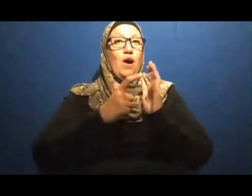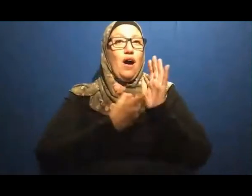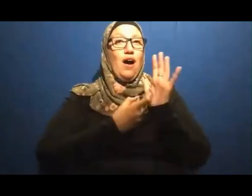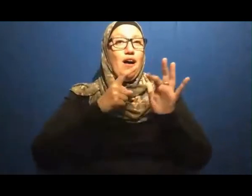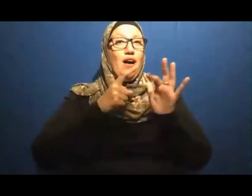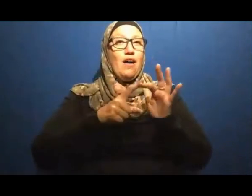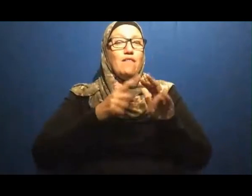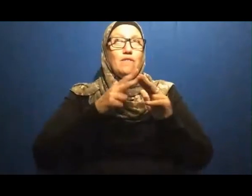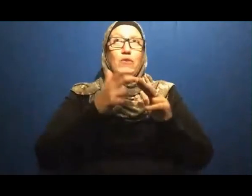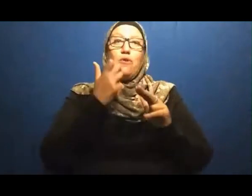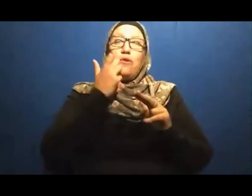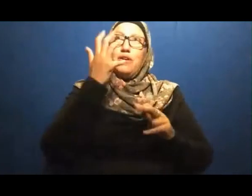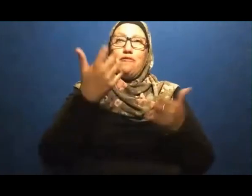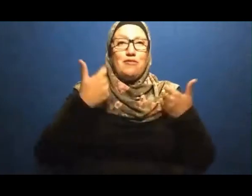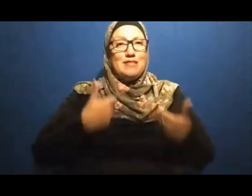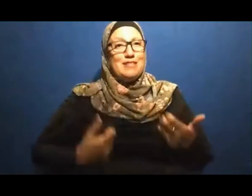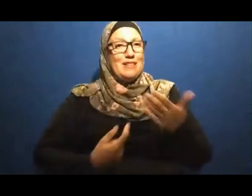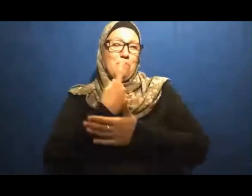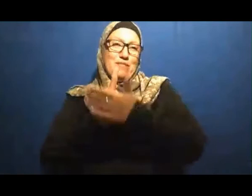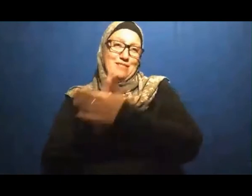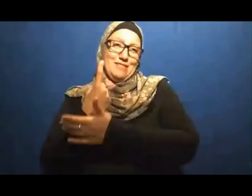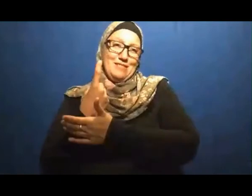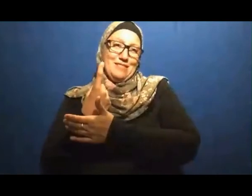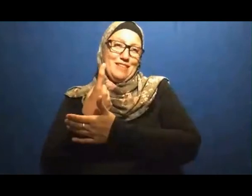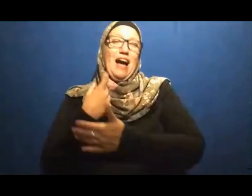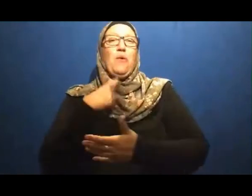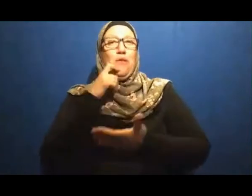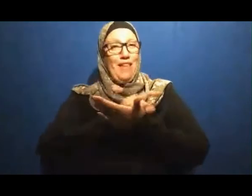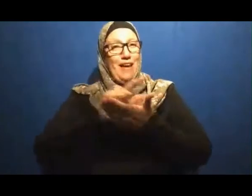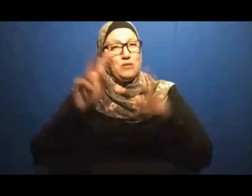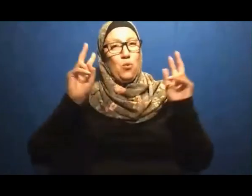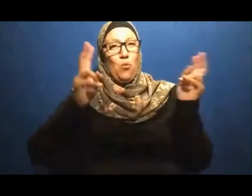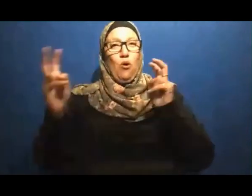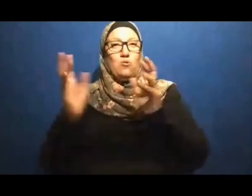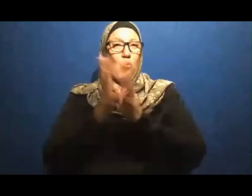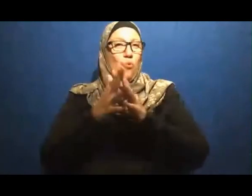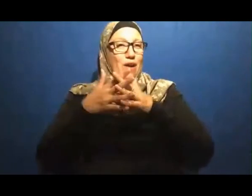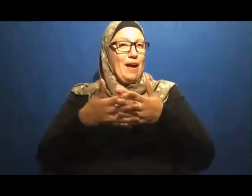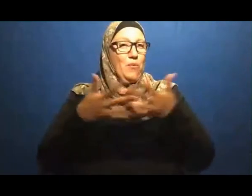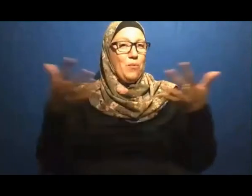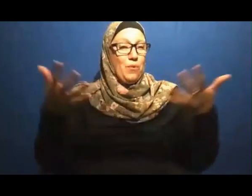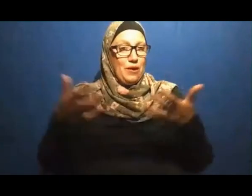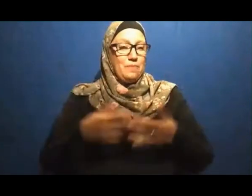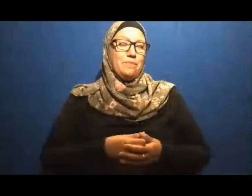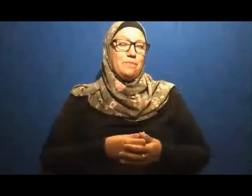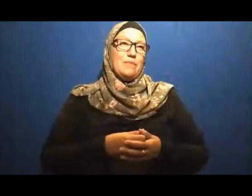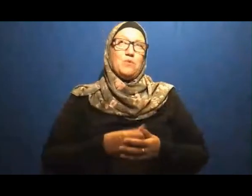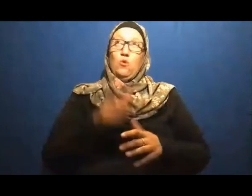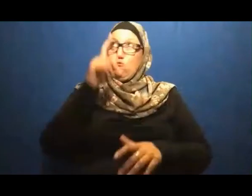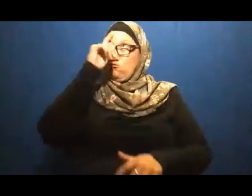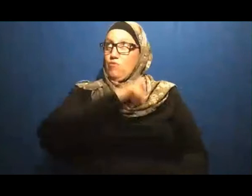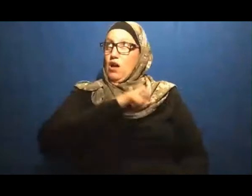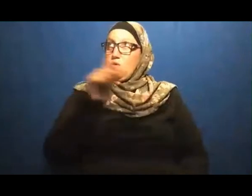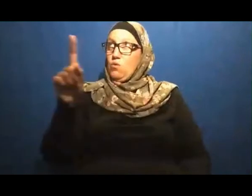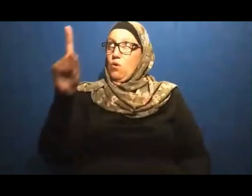So trust in God And following The hygienic rules They are along With each other Hygienic rules Are